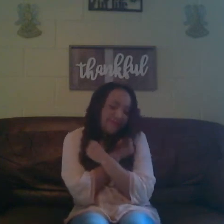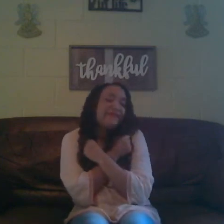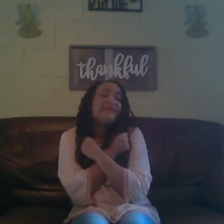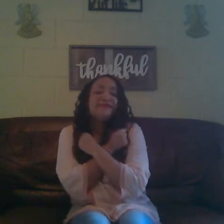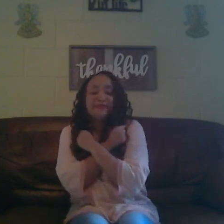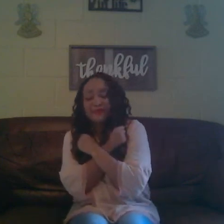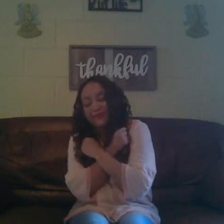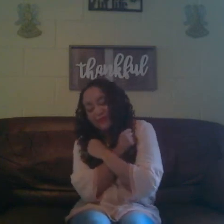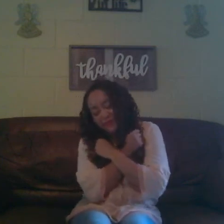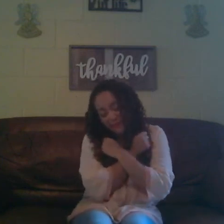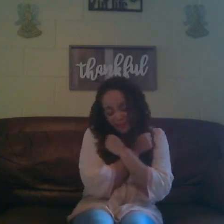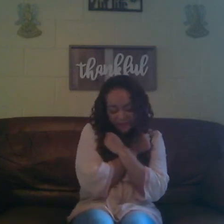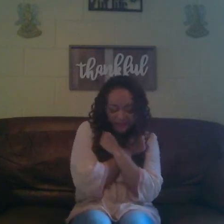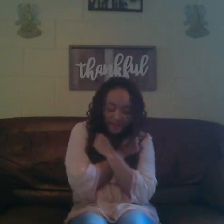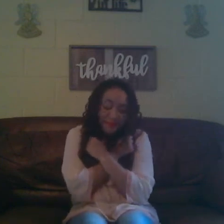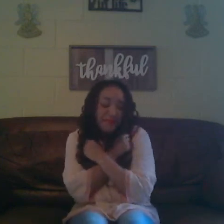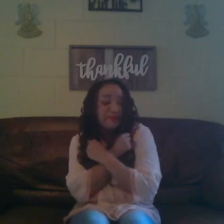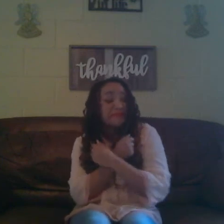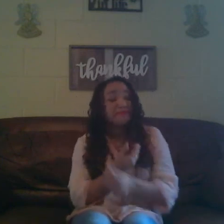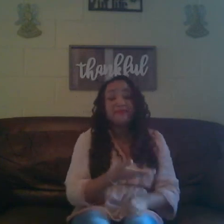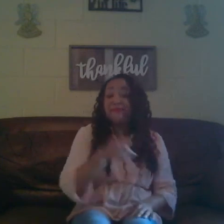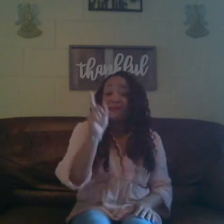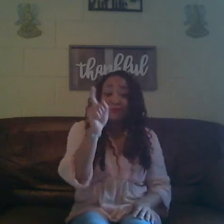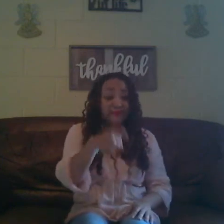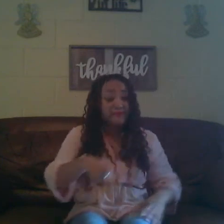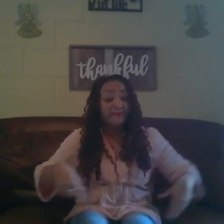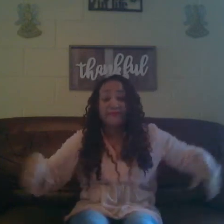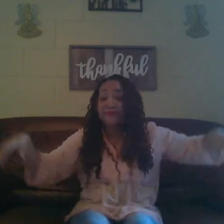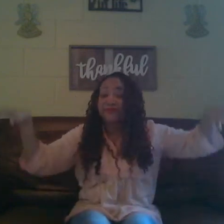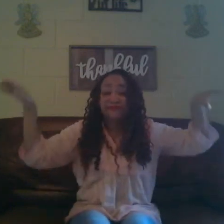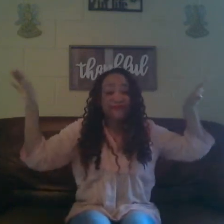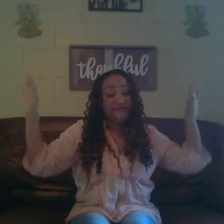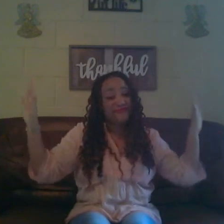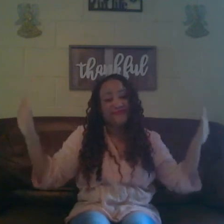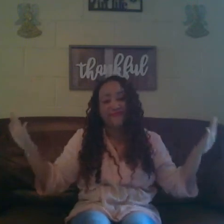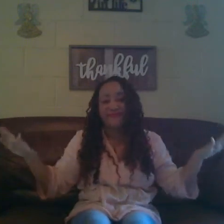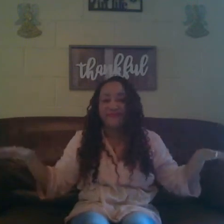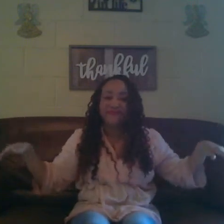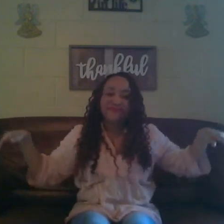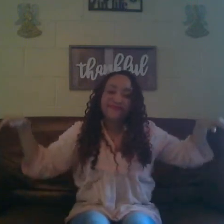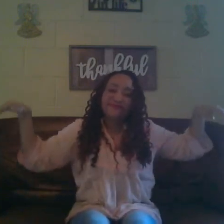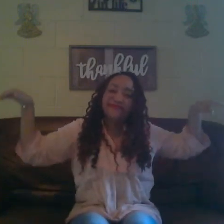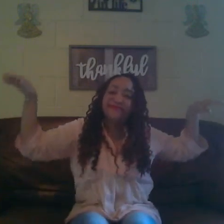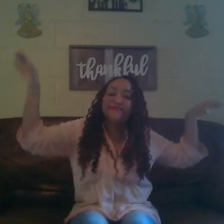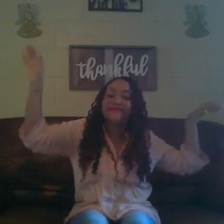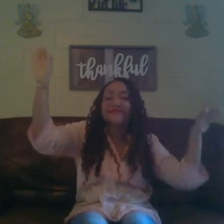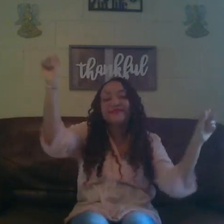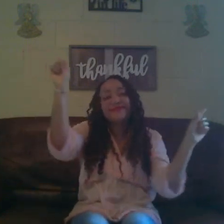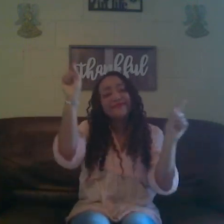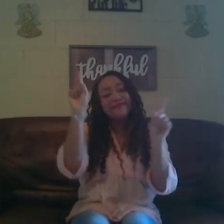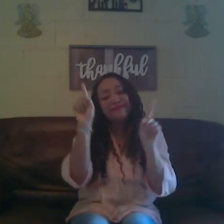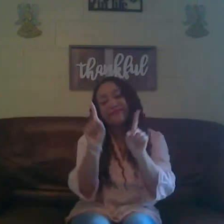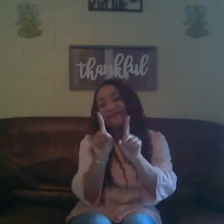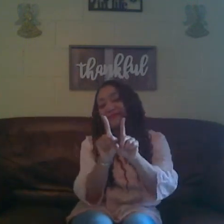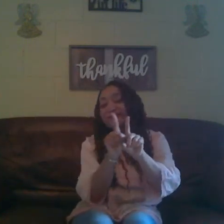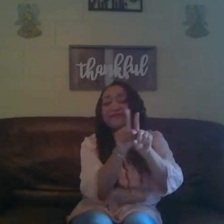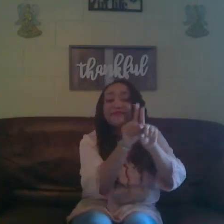is full of